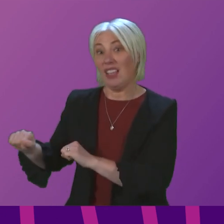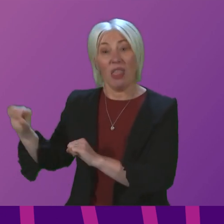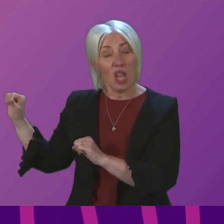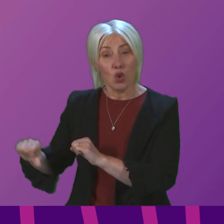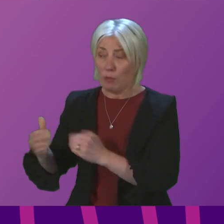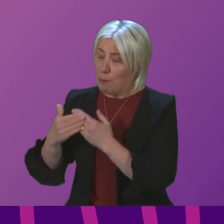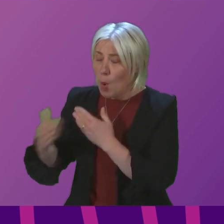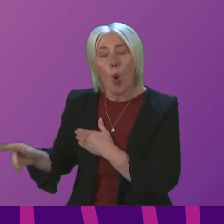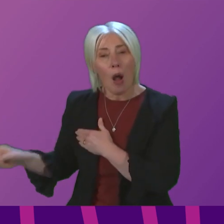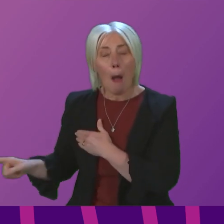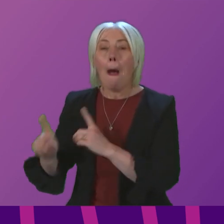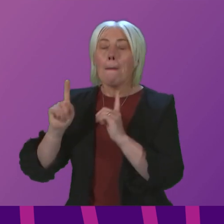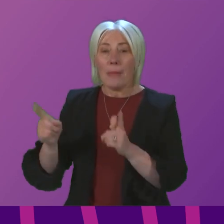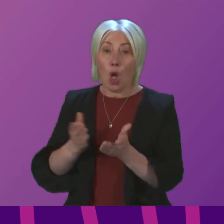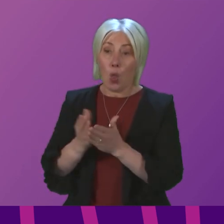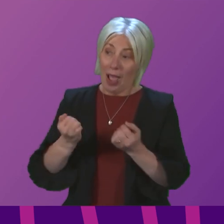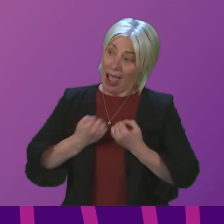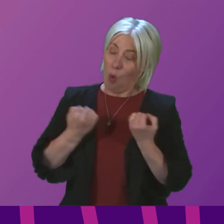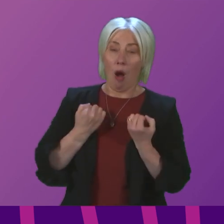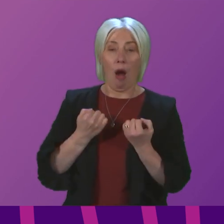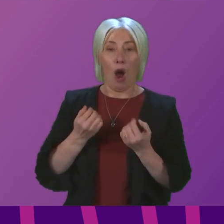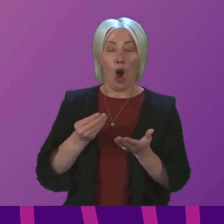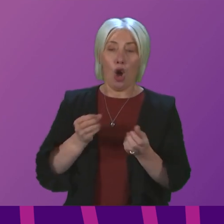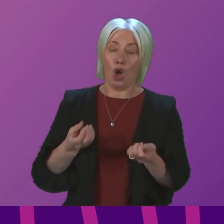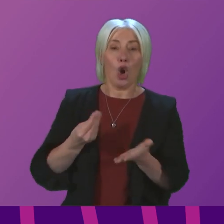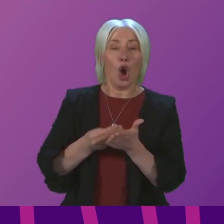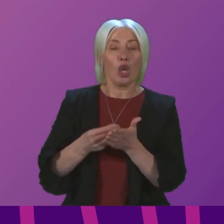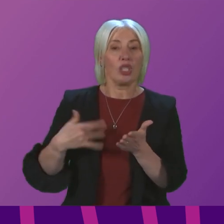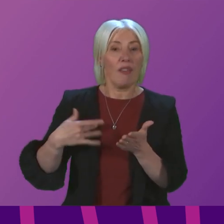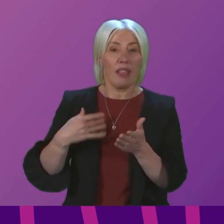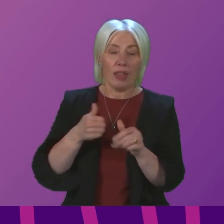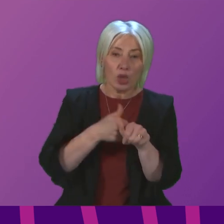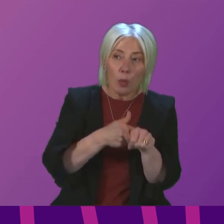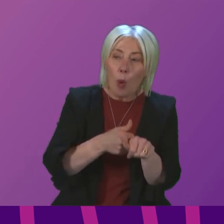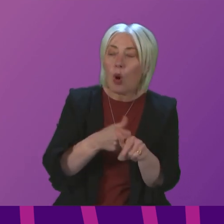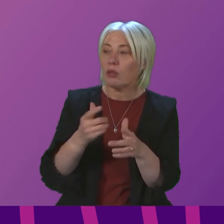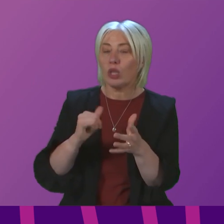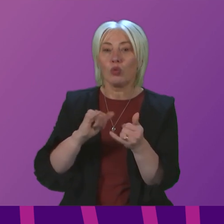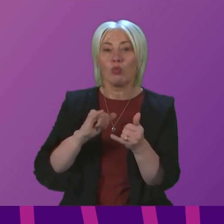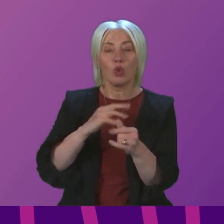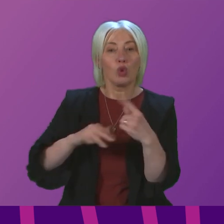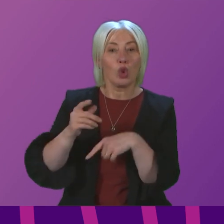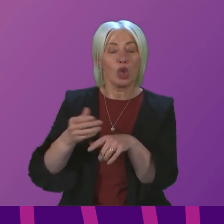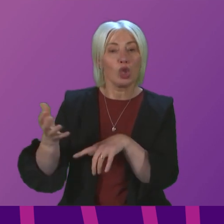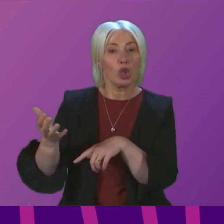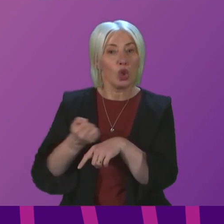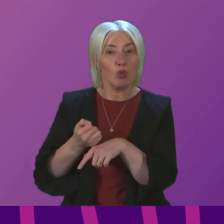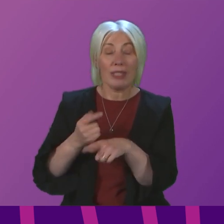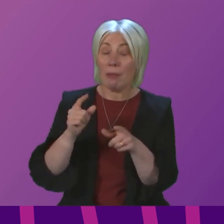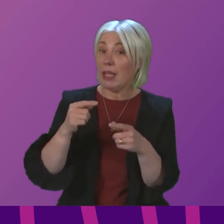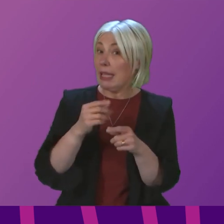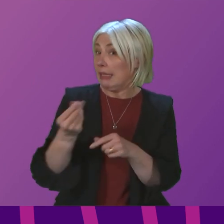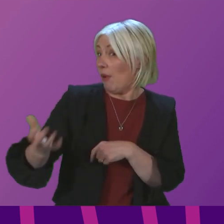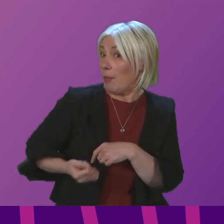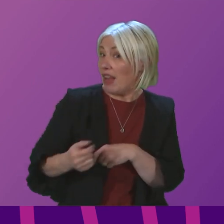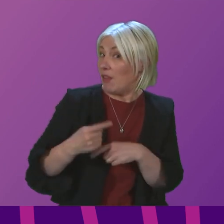much more. However, through our own cost of living support through our spend on Scottish Social Security payments, many not available elsewhere in the